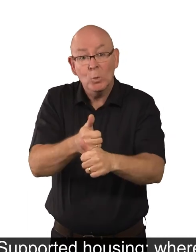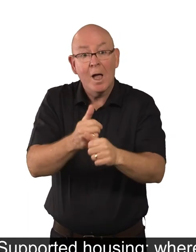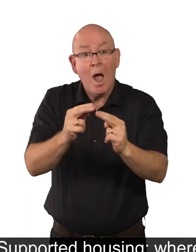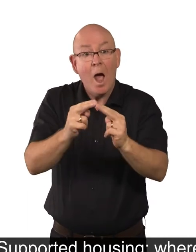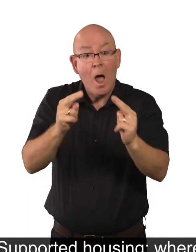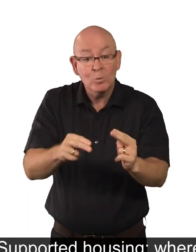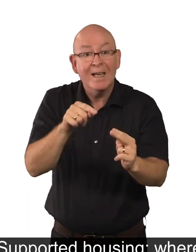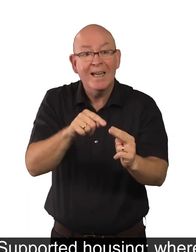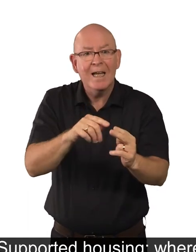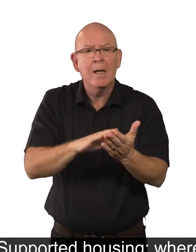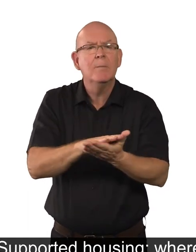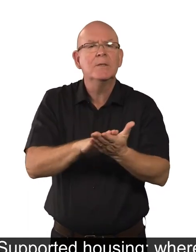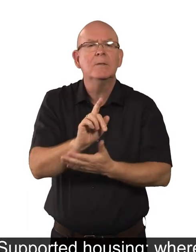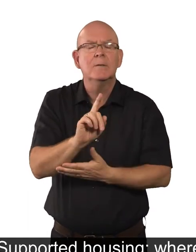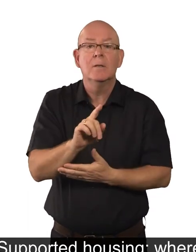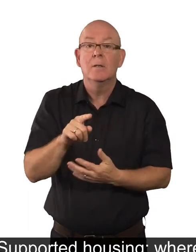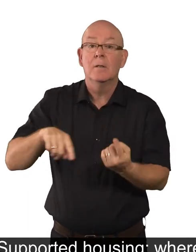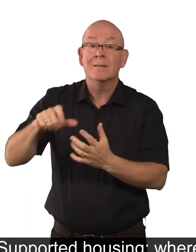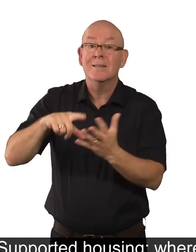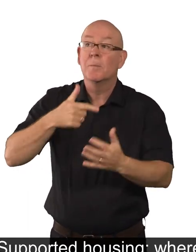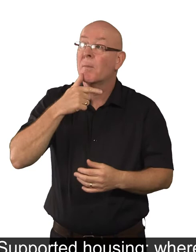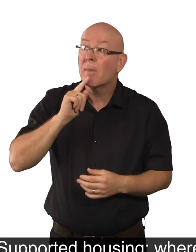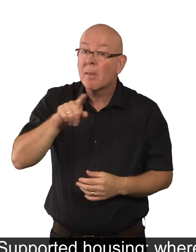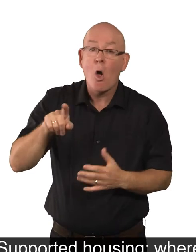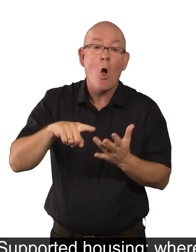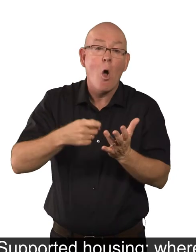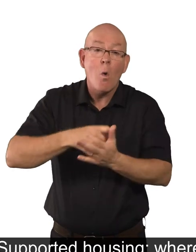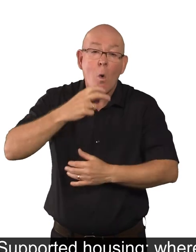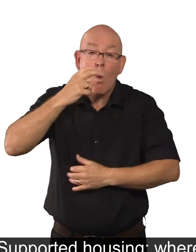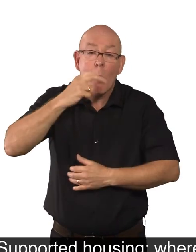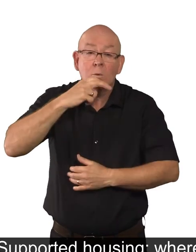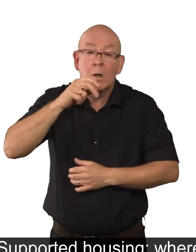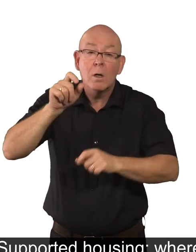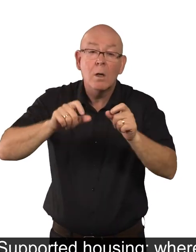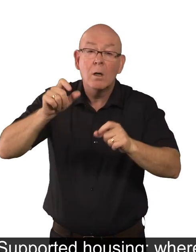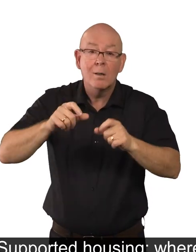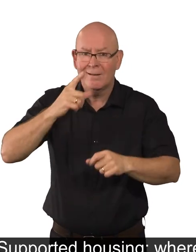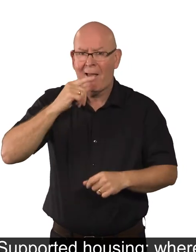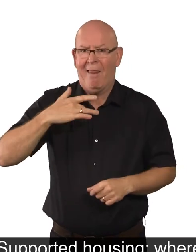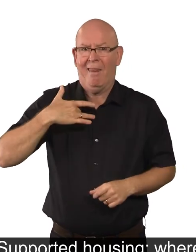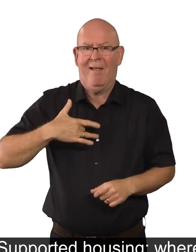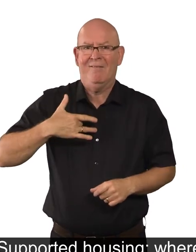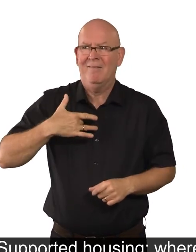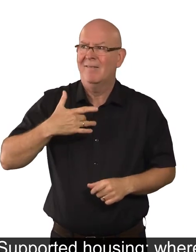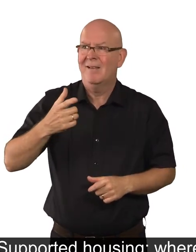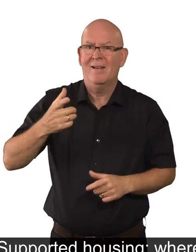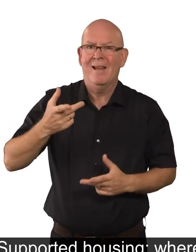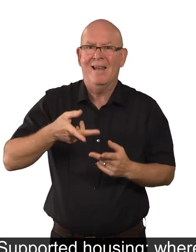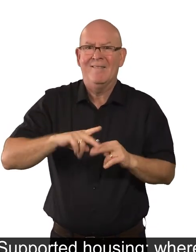Supported housing Where a disabled or older person can live if they need care, support,